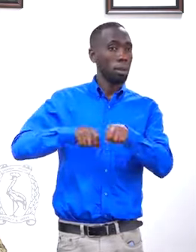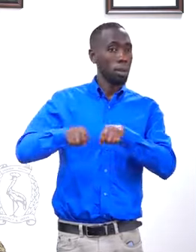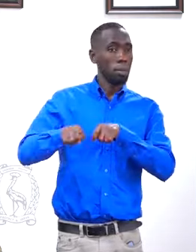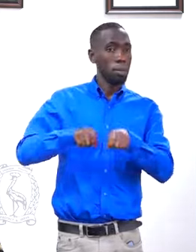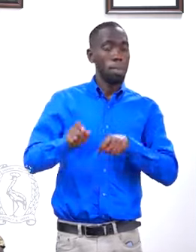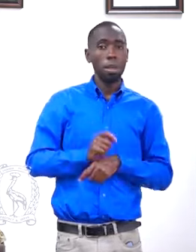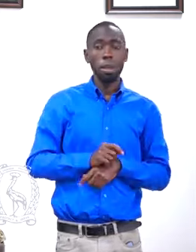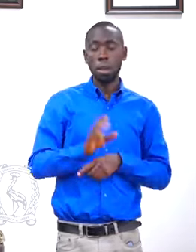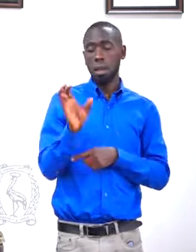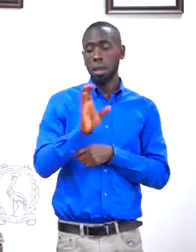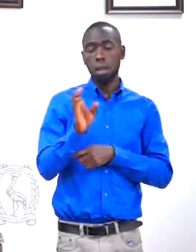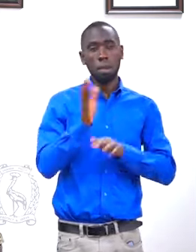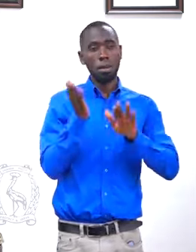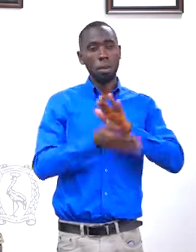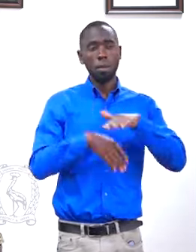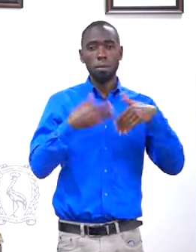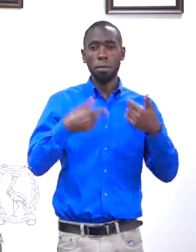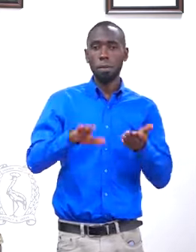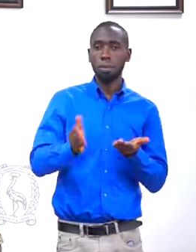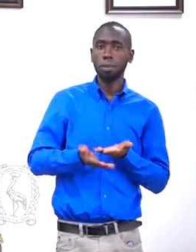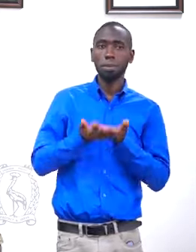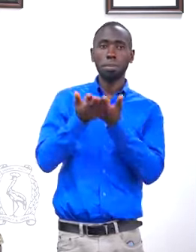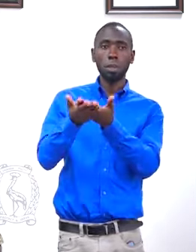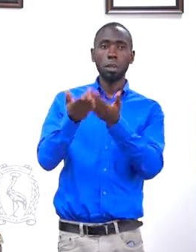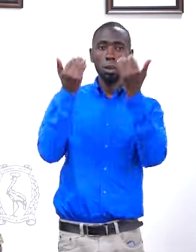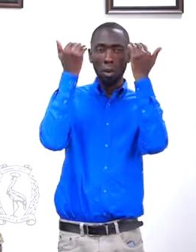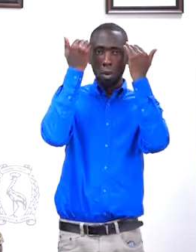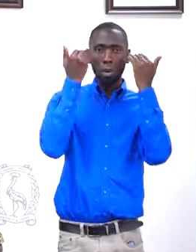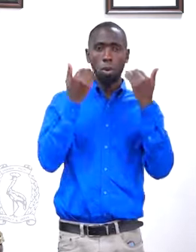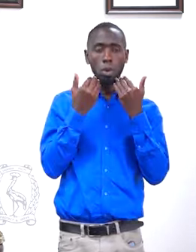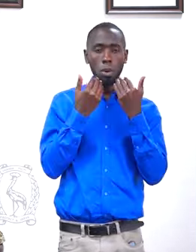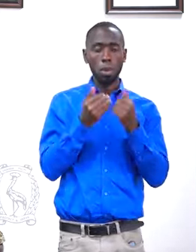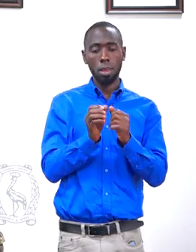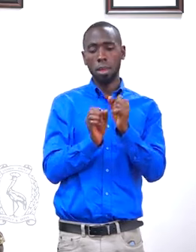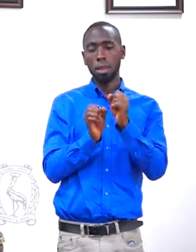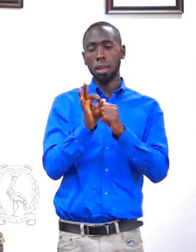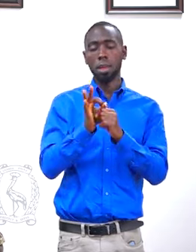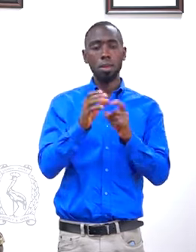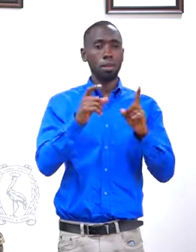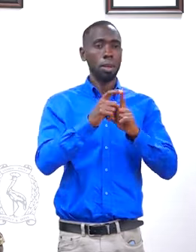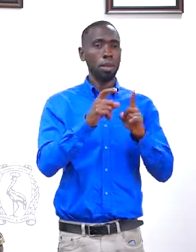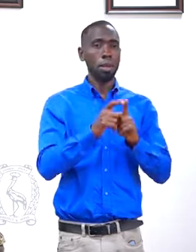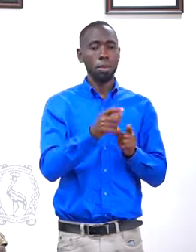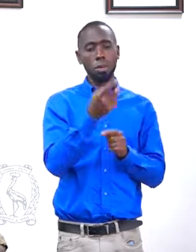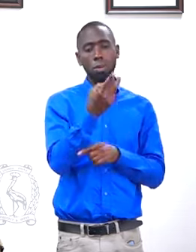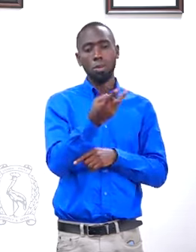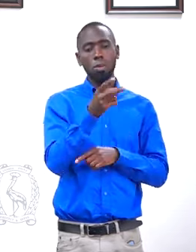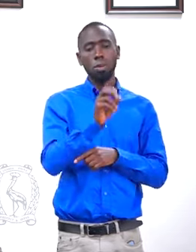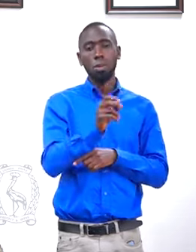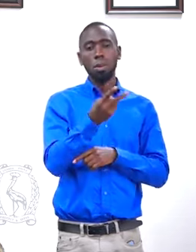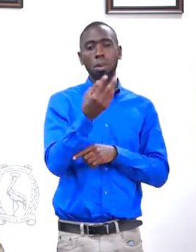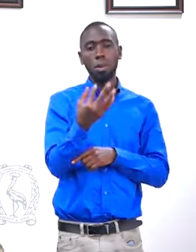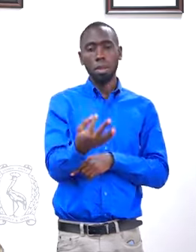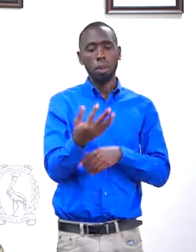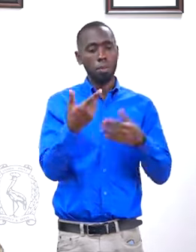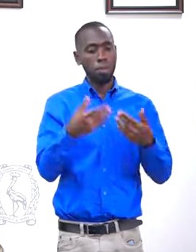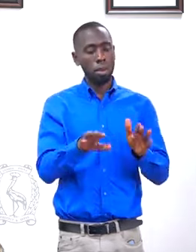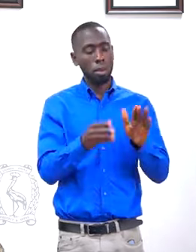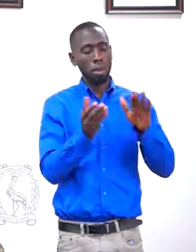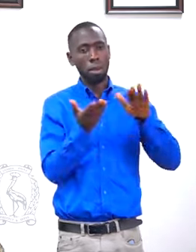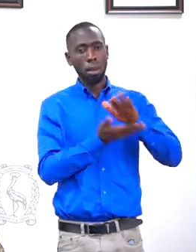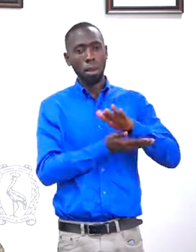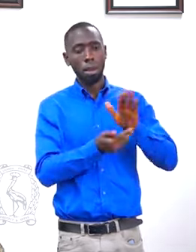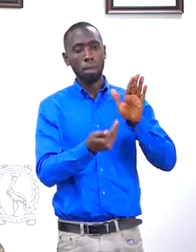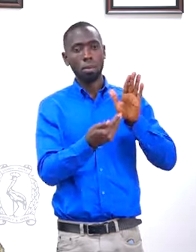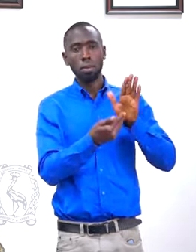The case file was sanctioned on the 13th of December, 2023, with the aggravated defilement